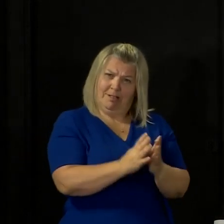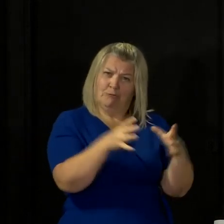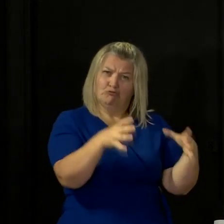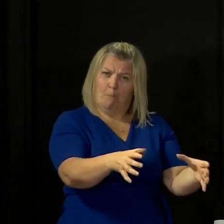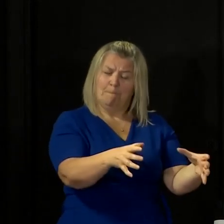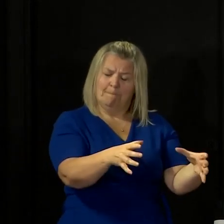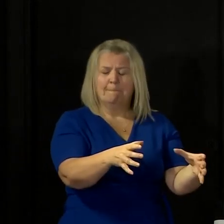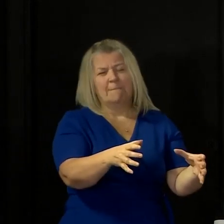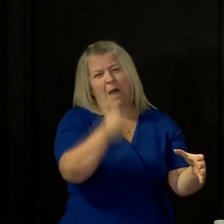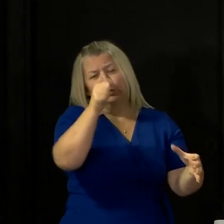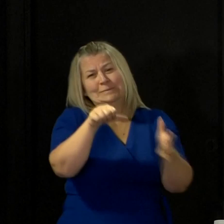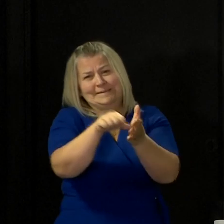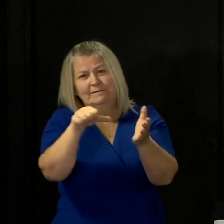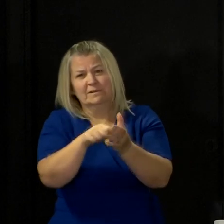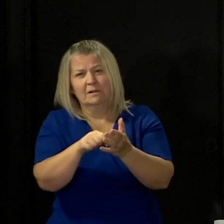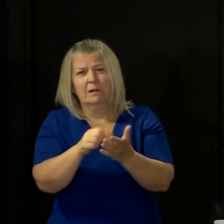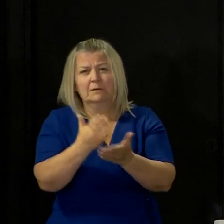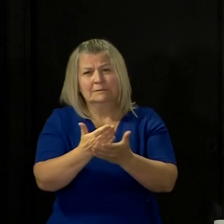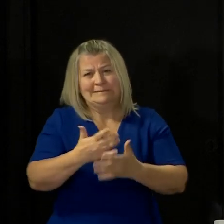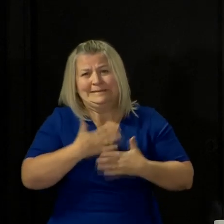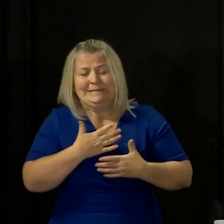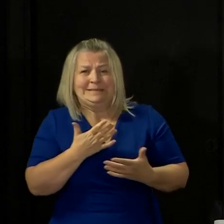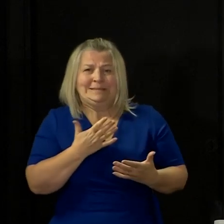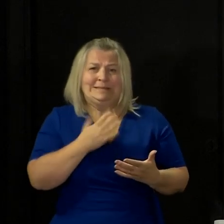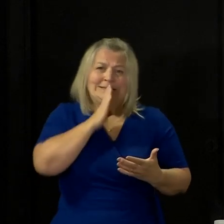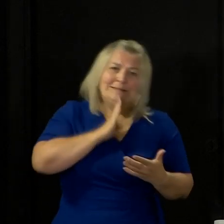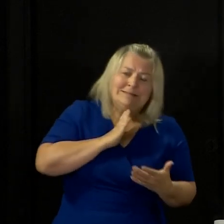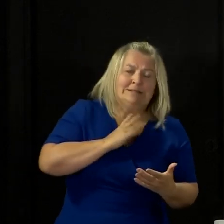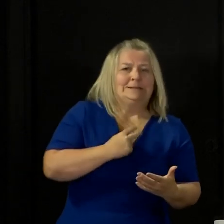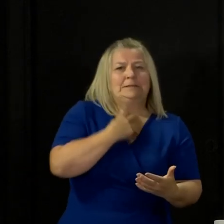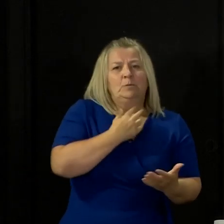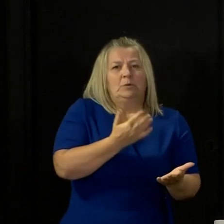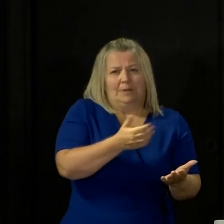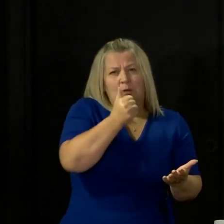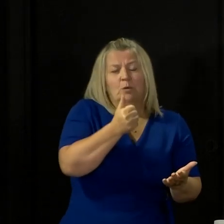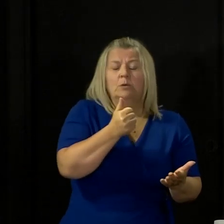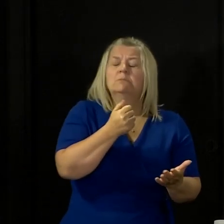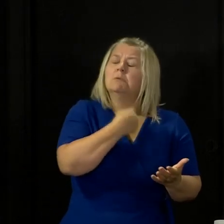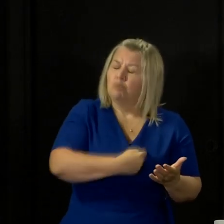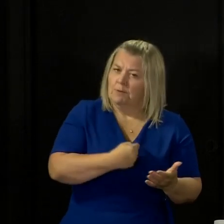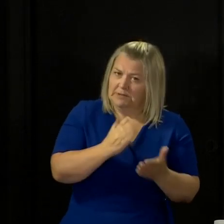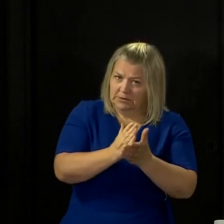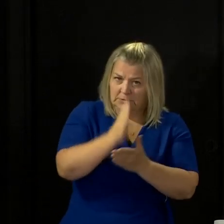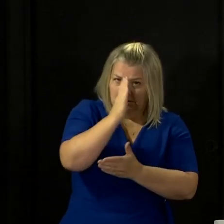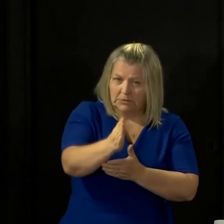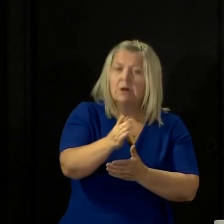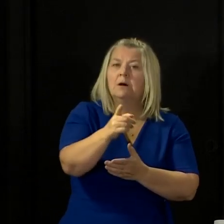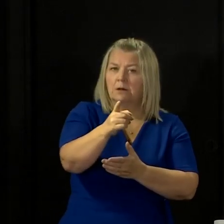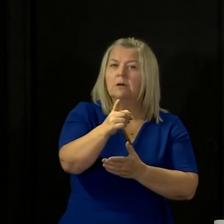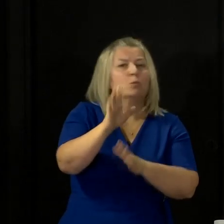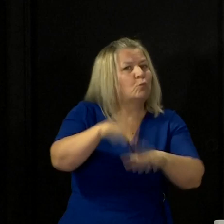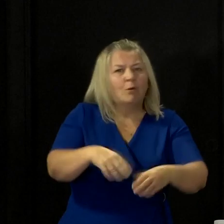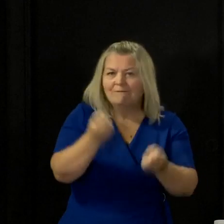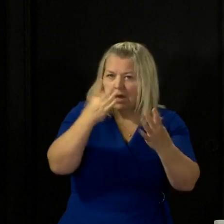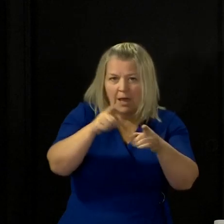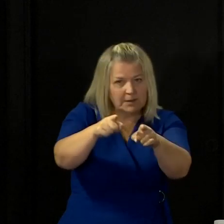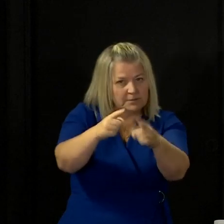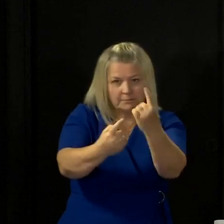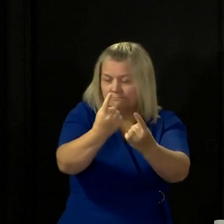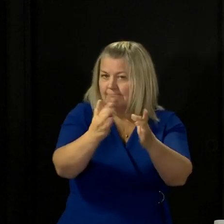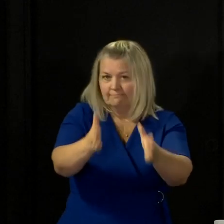what I have just reported to you will be, but let me repeat that promise that we have not and will not forget you.